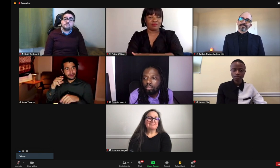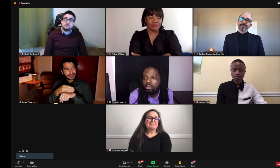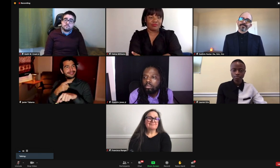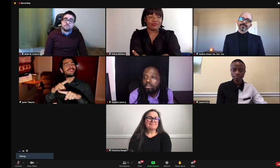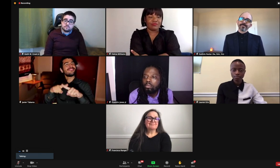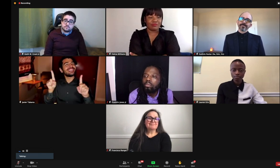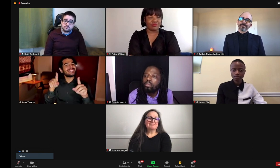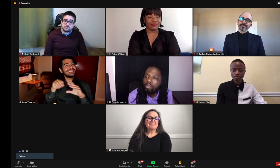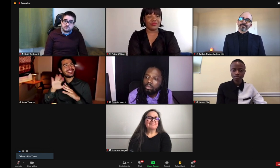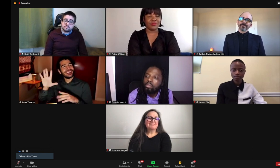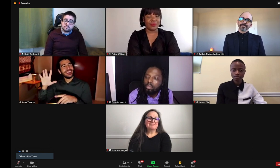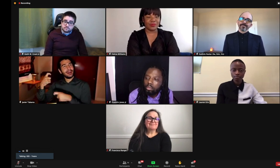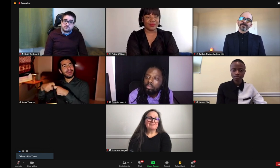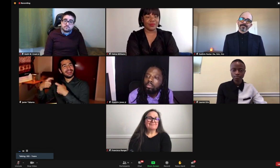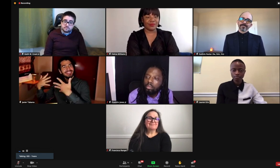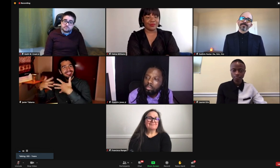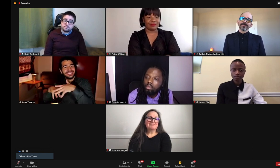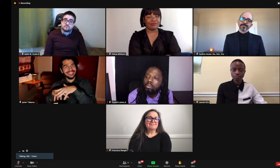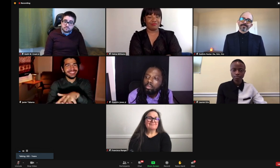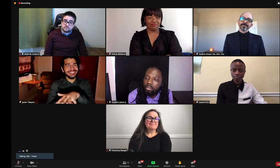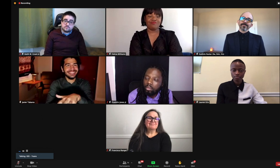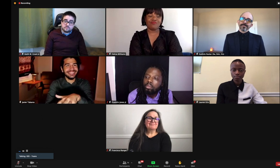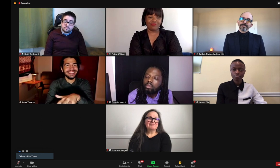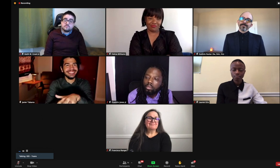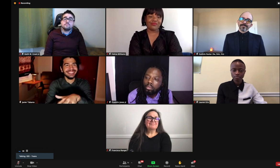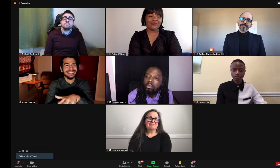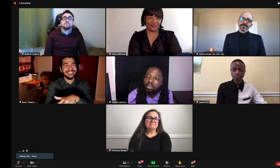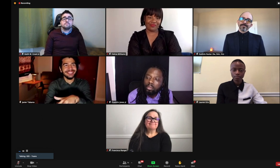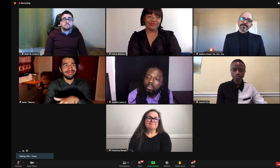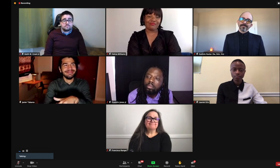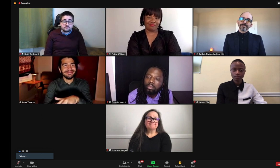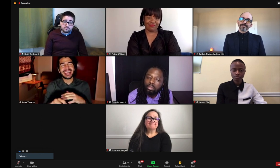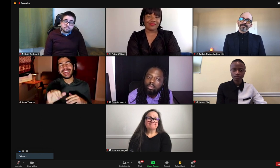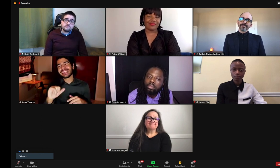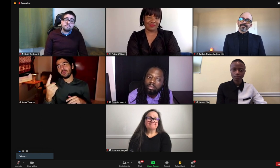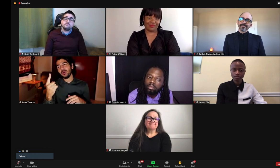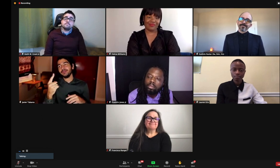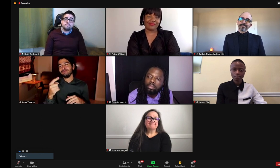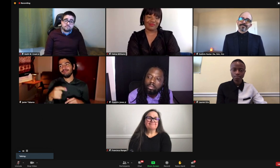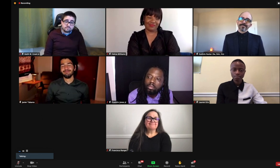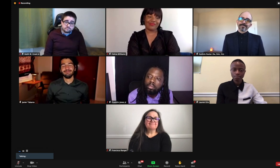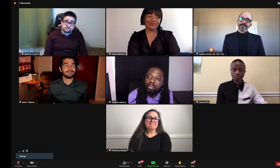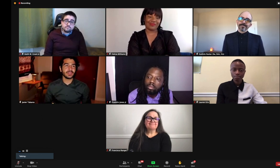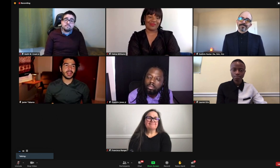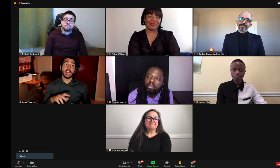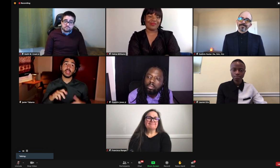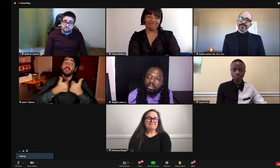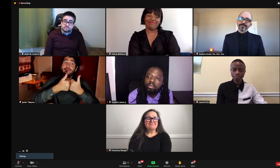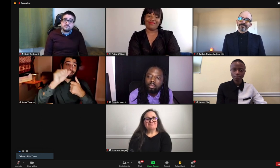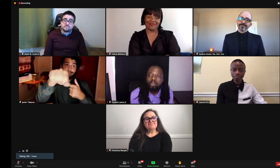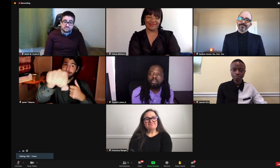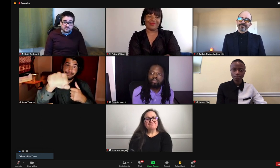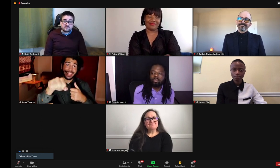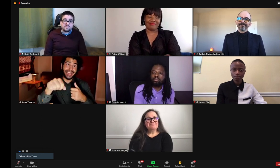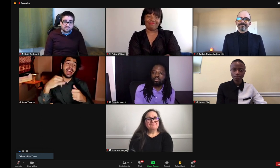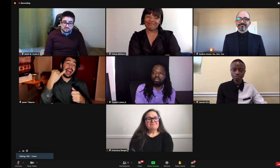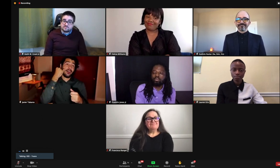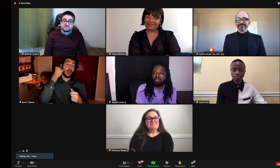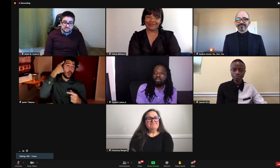I think having ASL in Miami might be a little bit different. So we can somehow fuse, you know, the culture or the language of Spanish into it. So